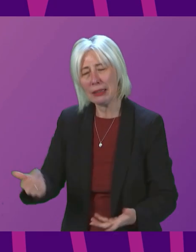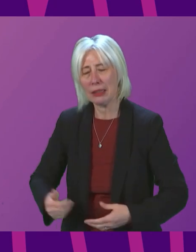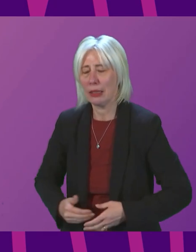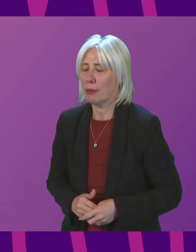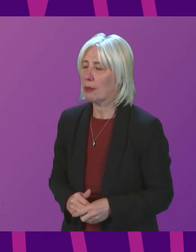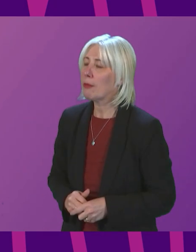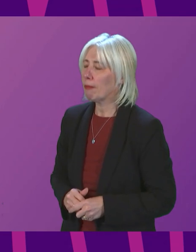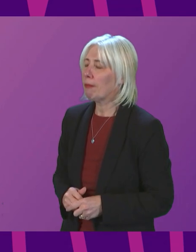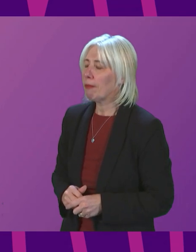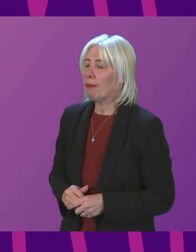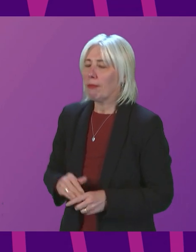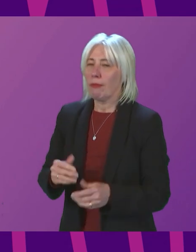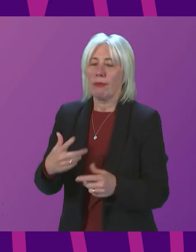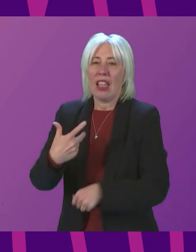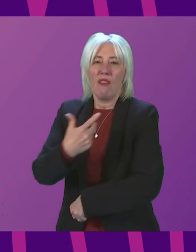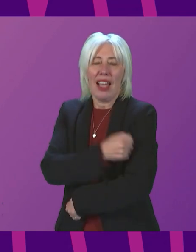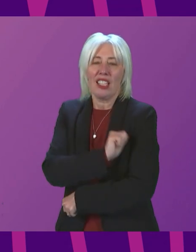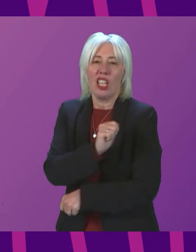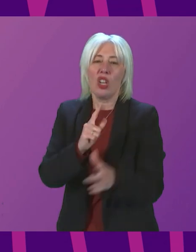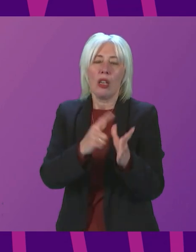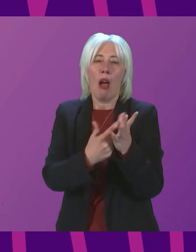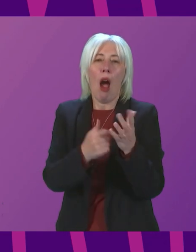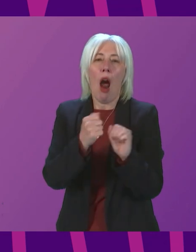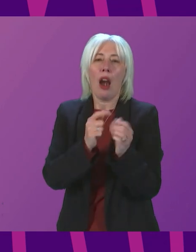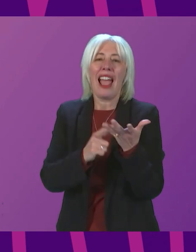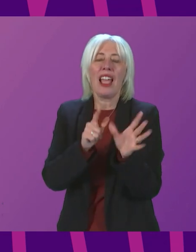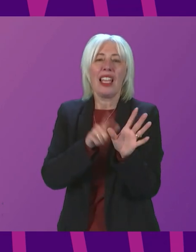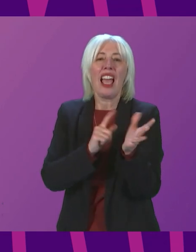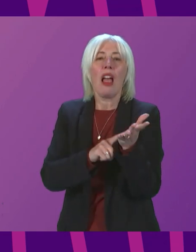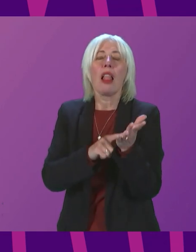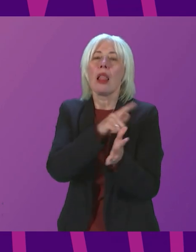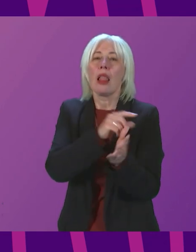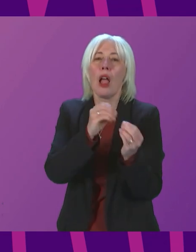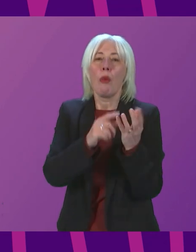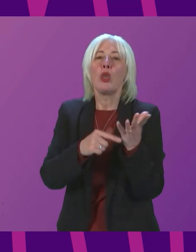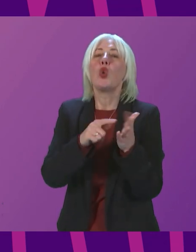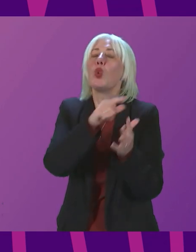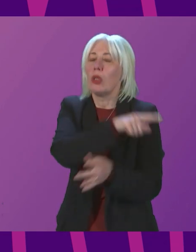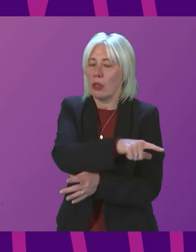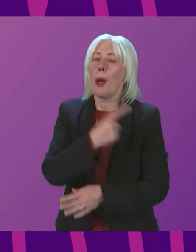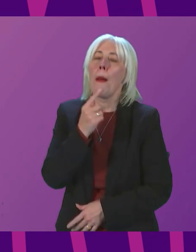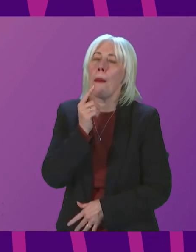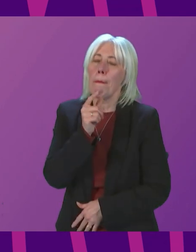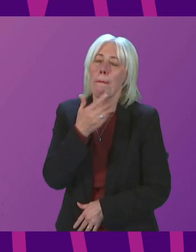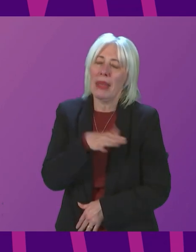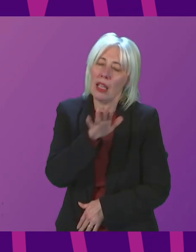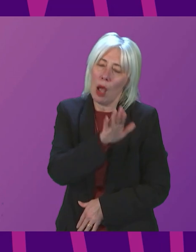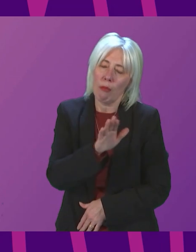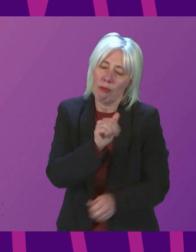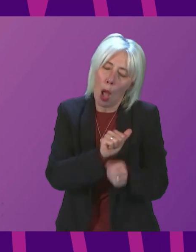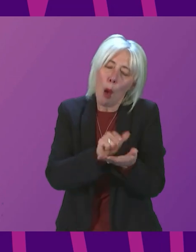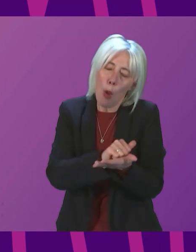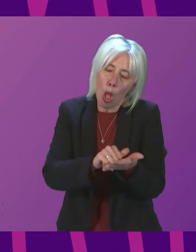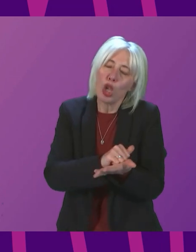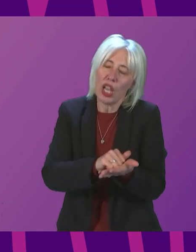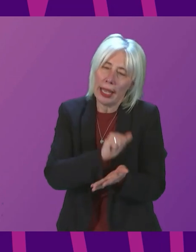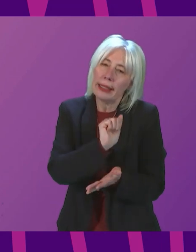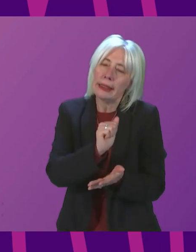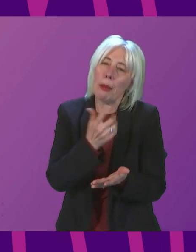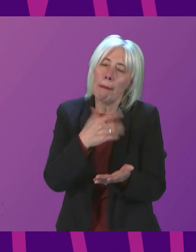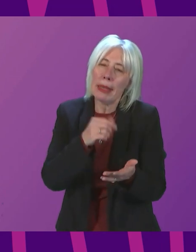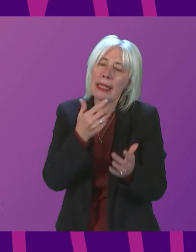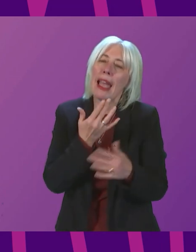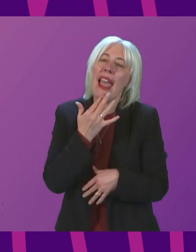with vaccination in Argyll and Butte, we have and Argyll and Butte have apologised to those affected by what was an error. My